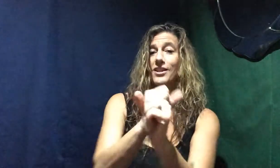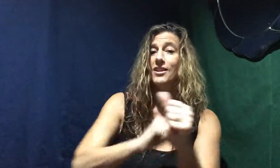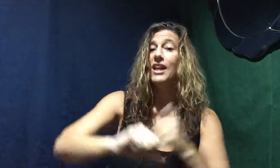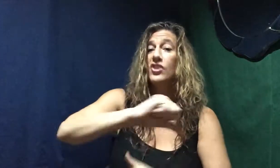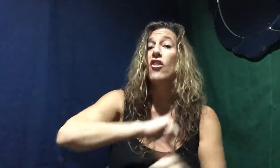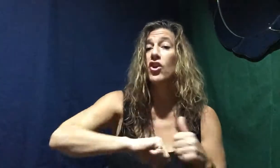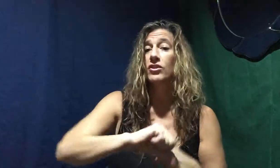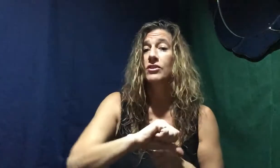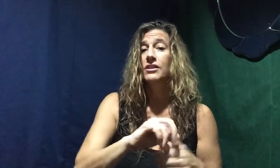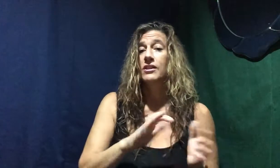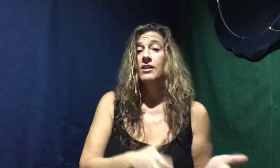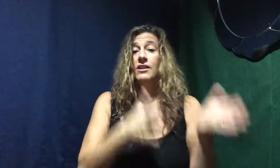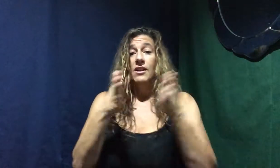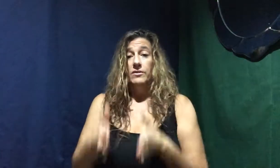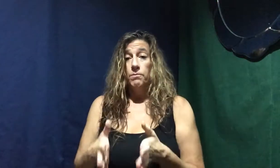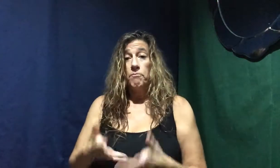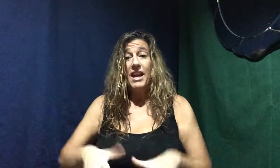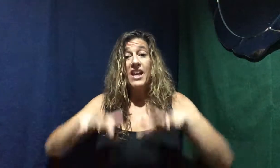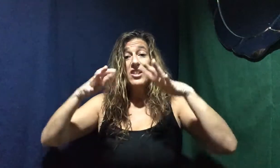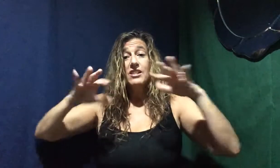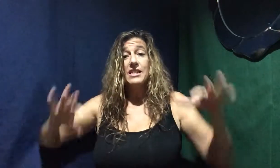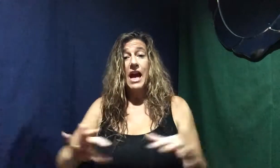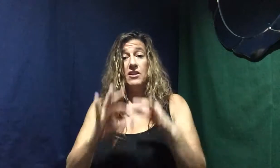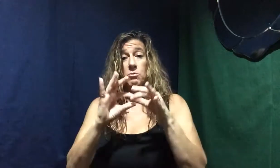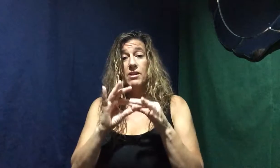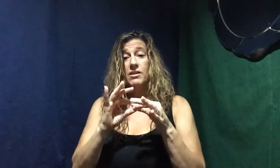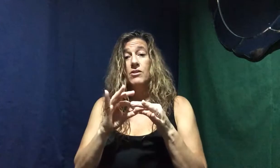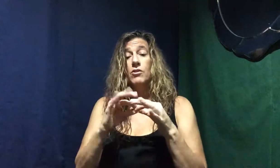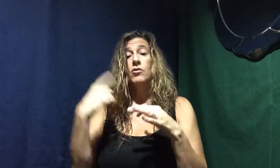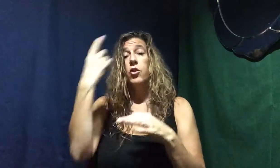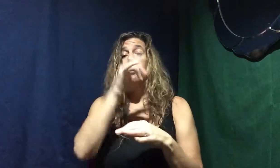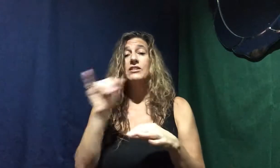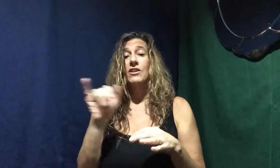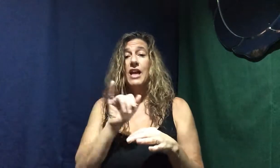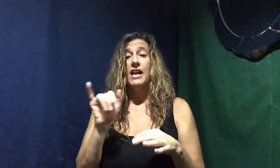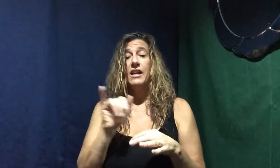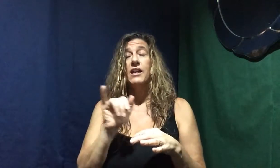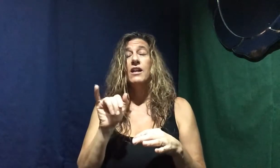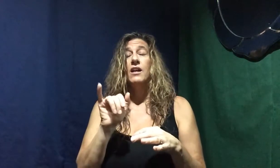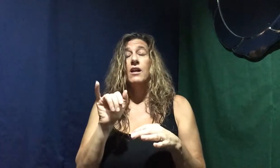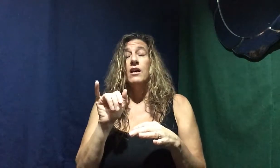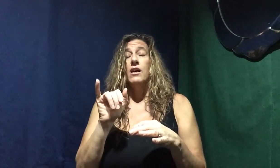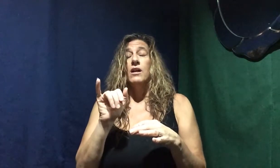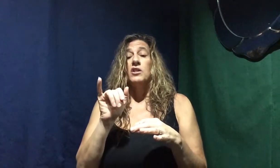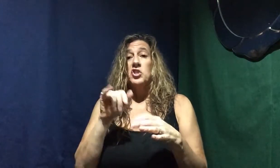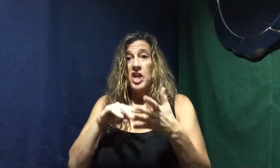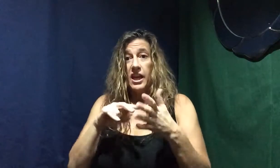in each other. An anxious attachment looks like checking,